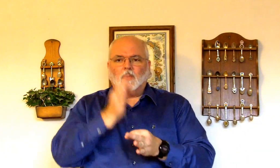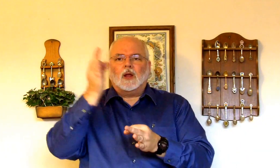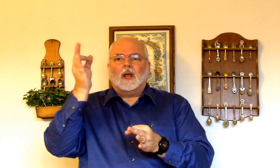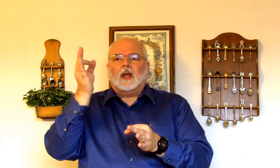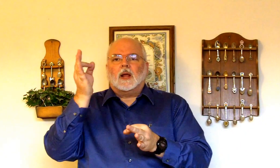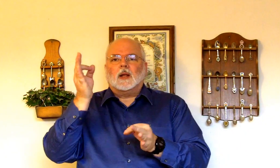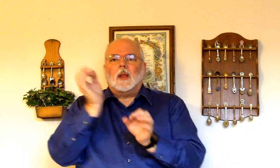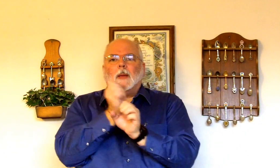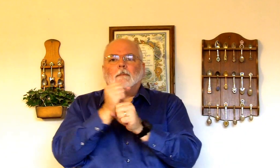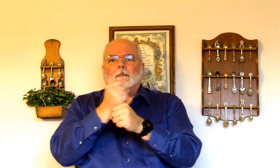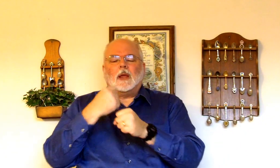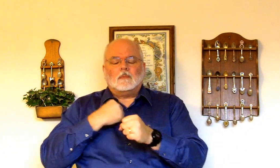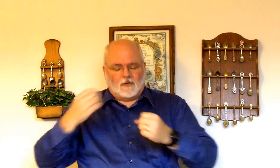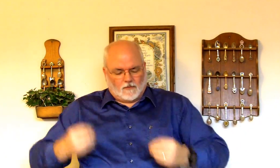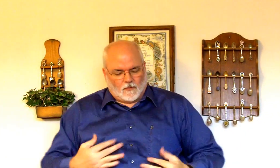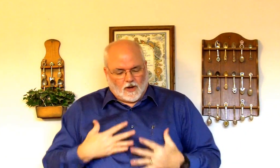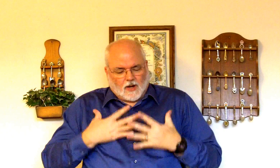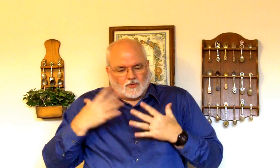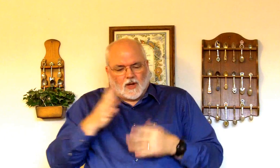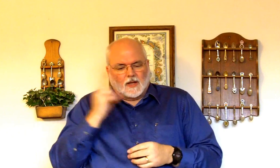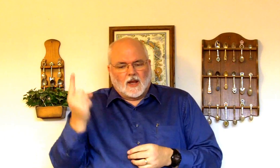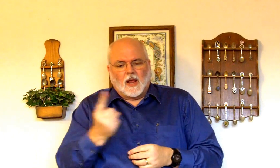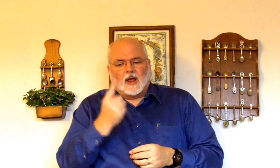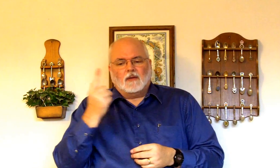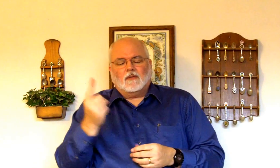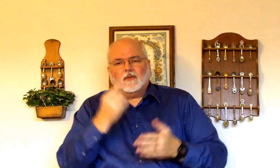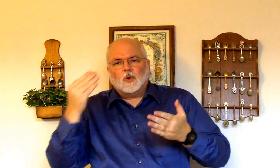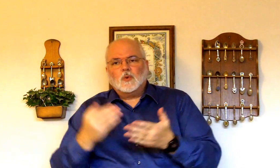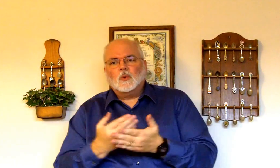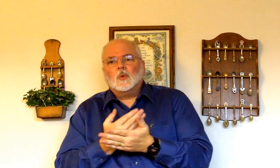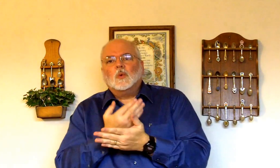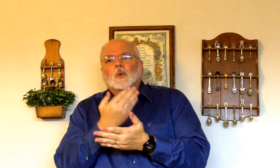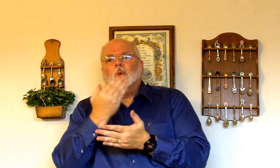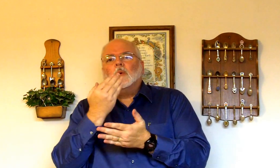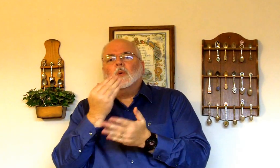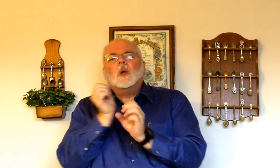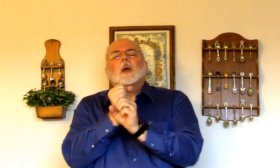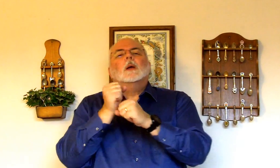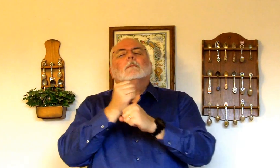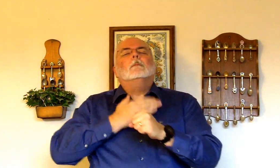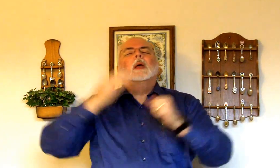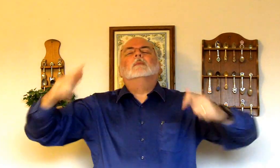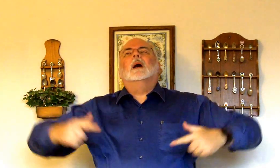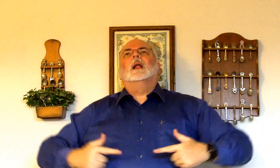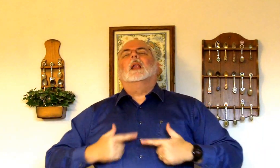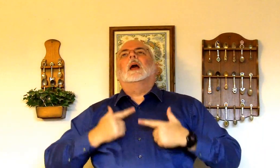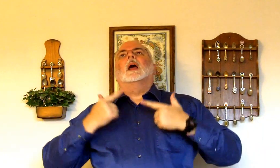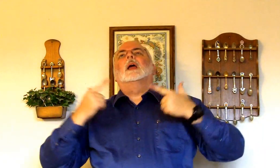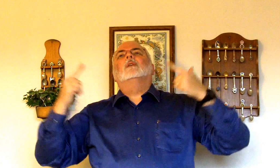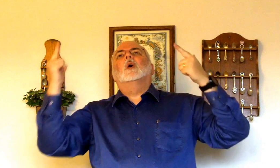make me fresh and ever new. Make my life a